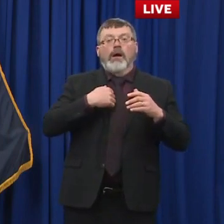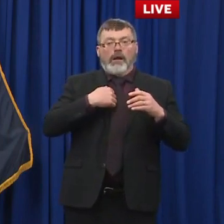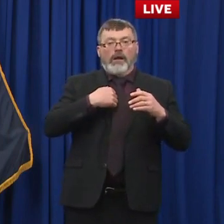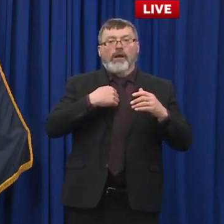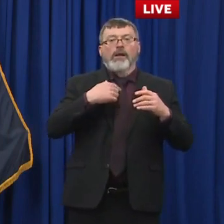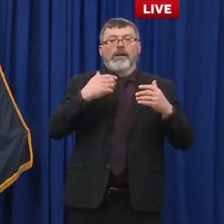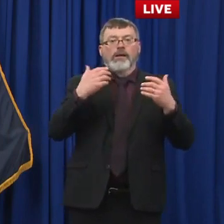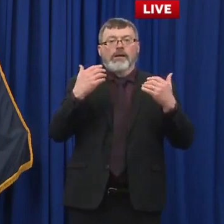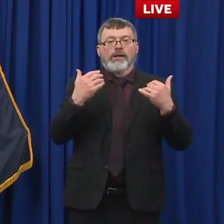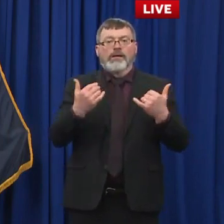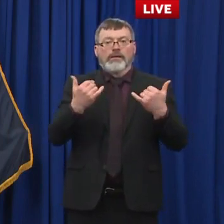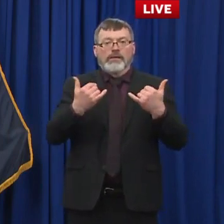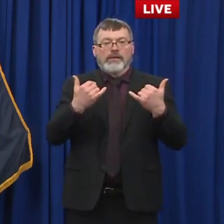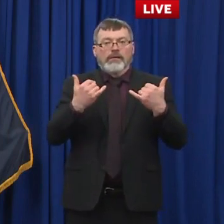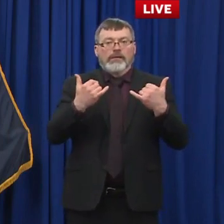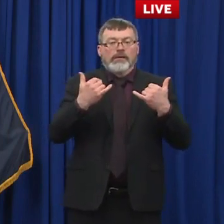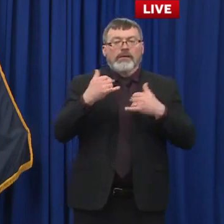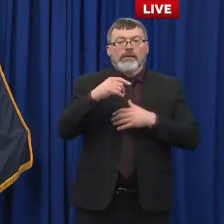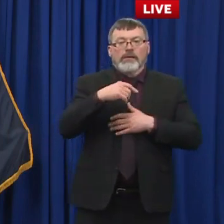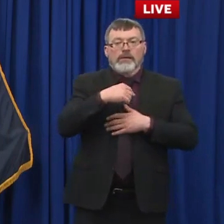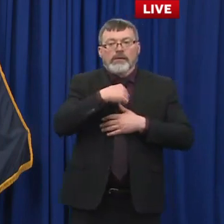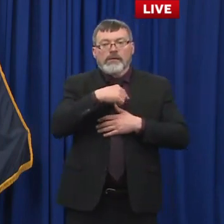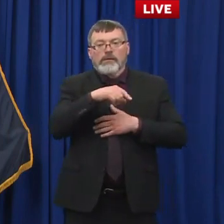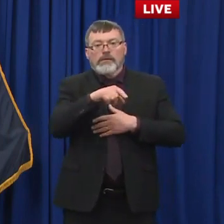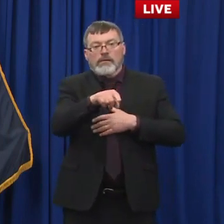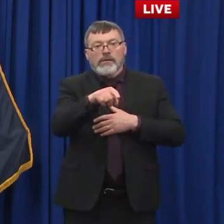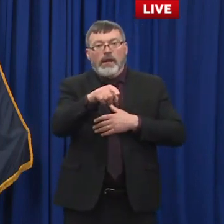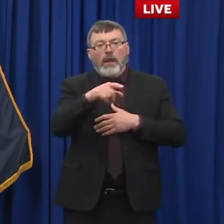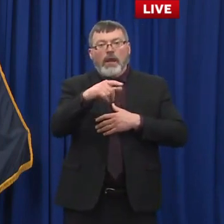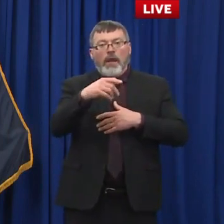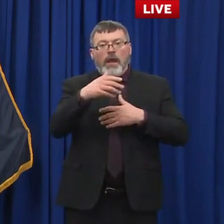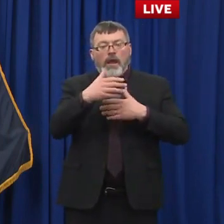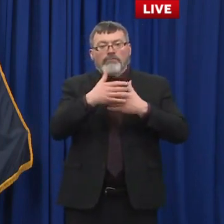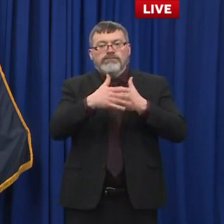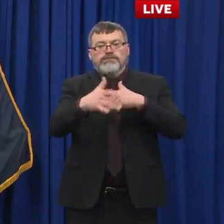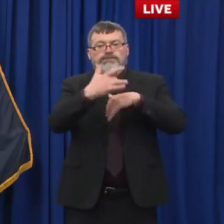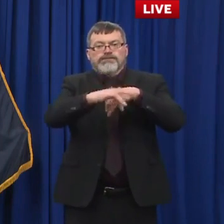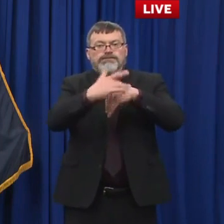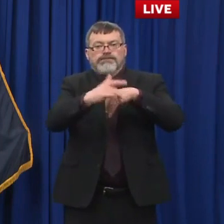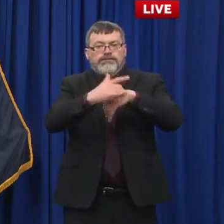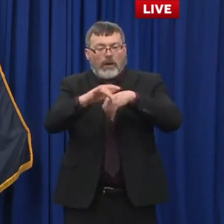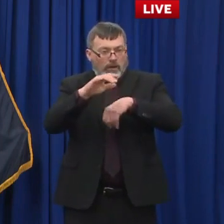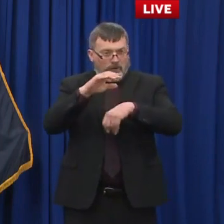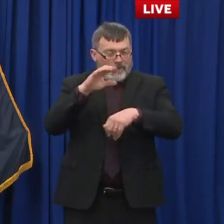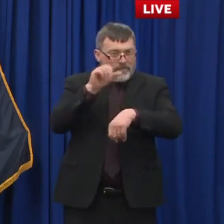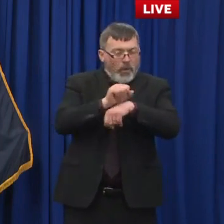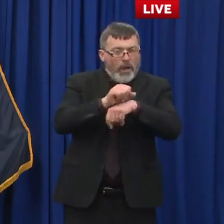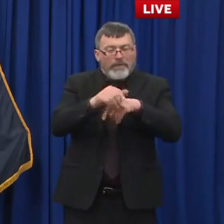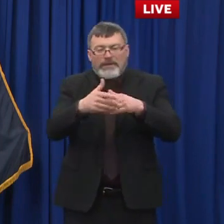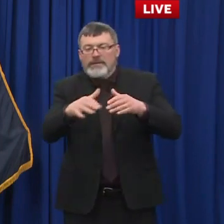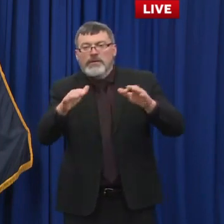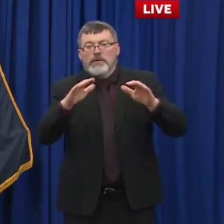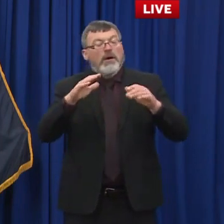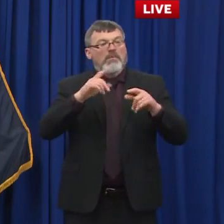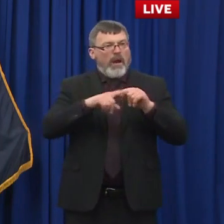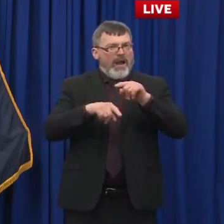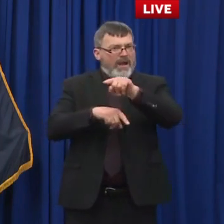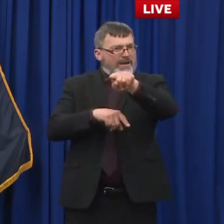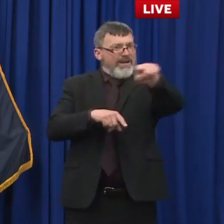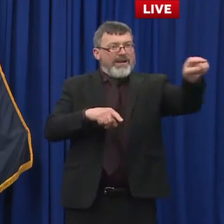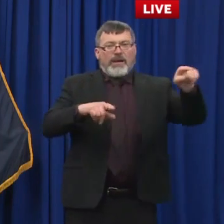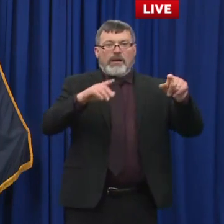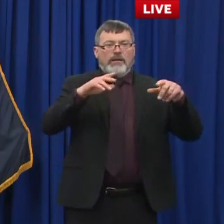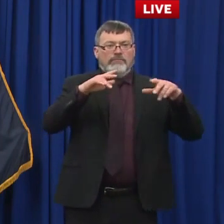able to do everyone in one day instead of two days. So just letting sharing that information with you about why we have moved to a single